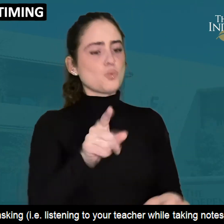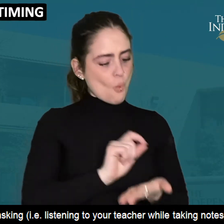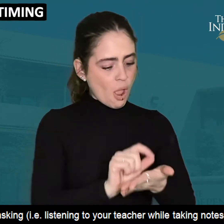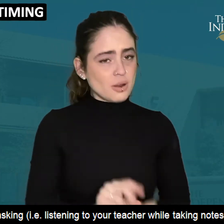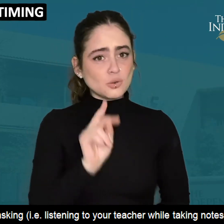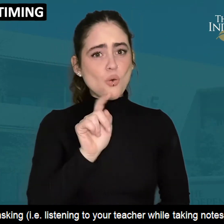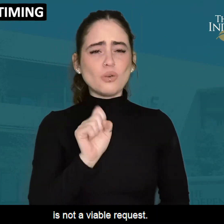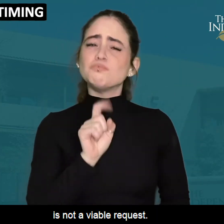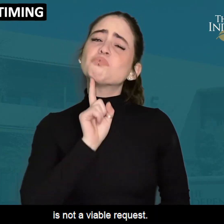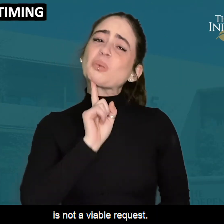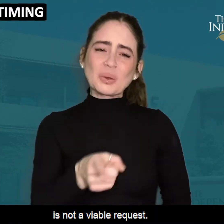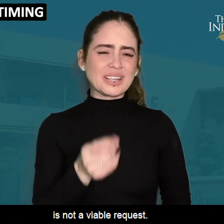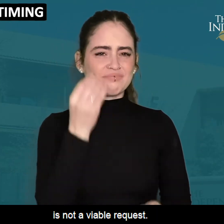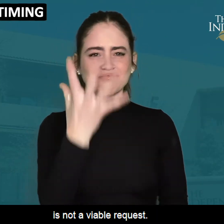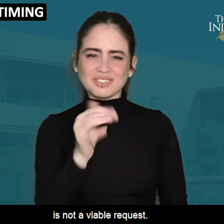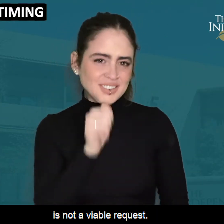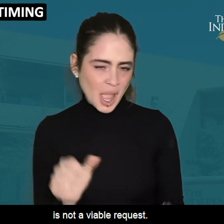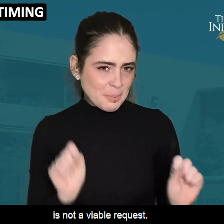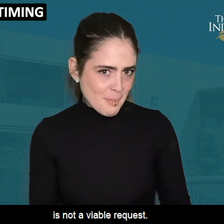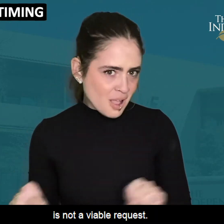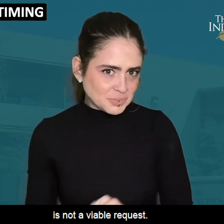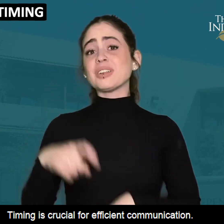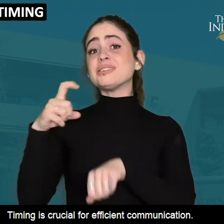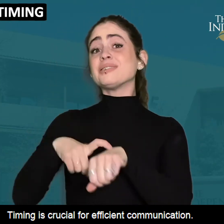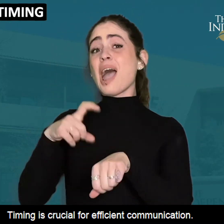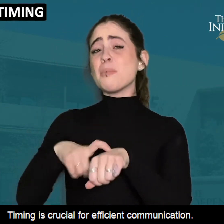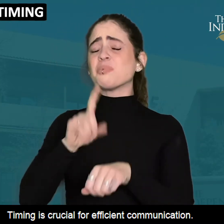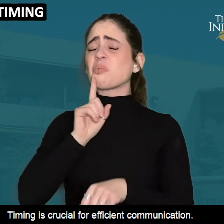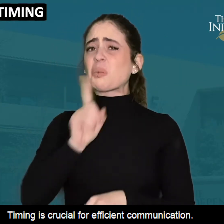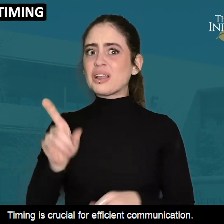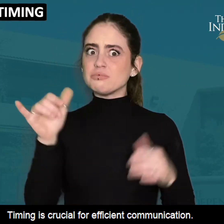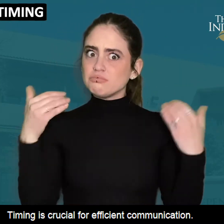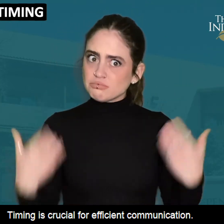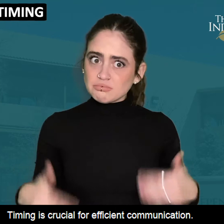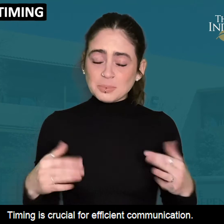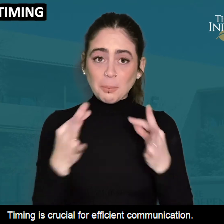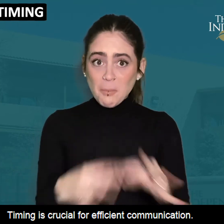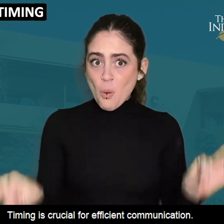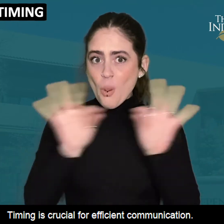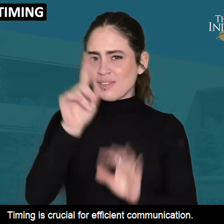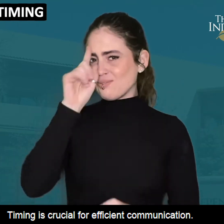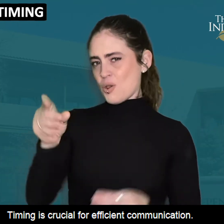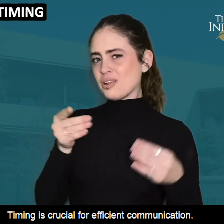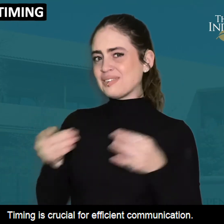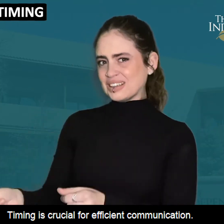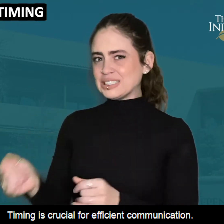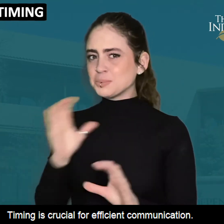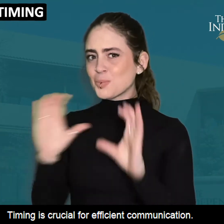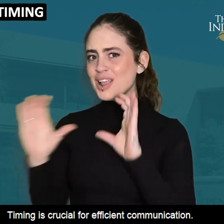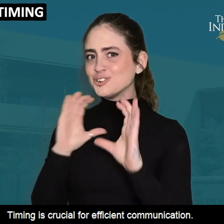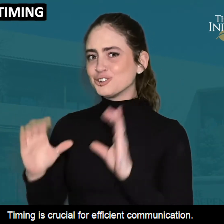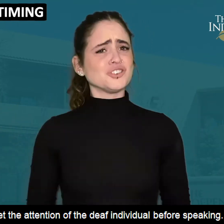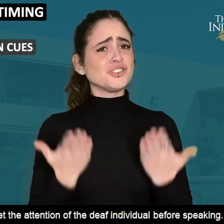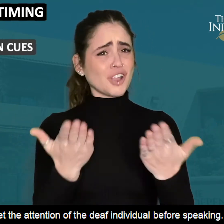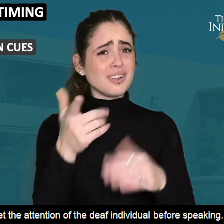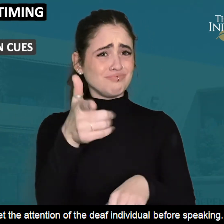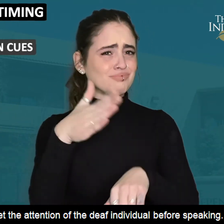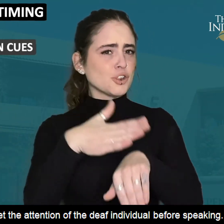while taking notes, is not a viable request. Timing is crucial for efficient communication. Do